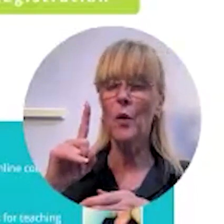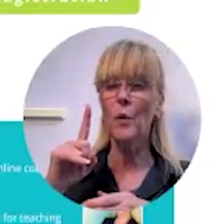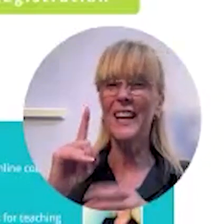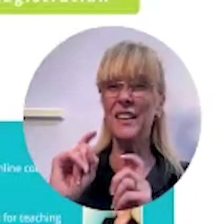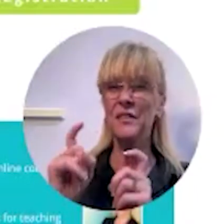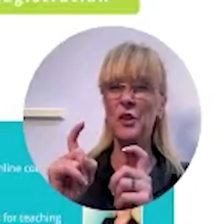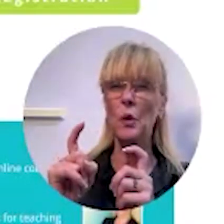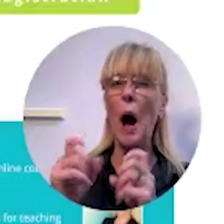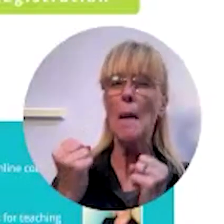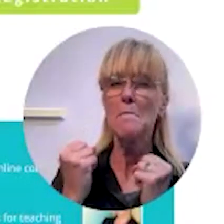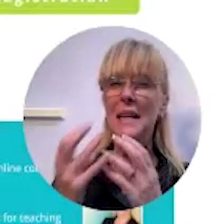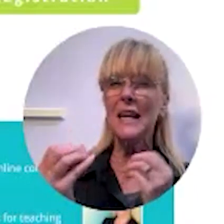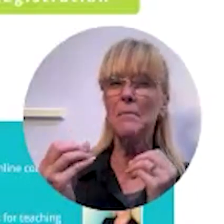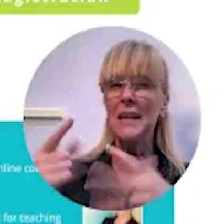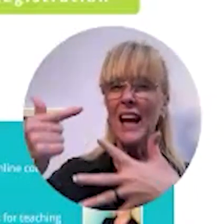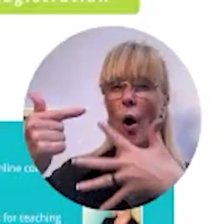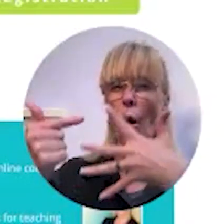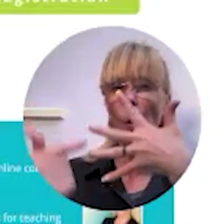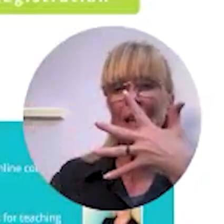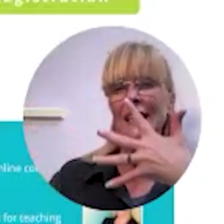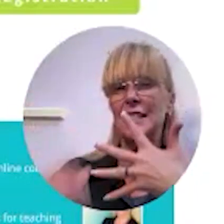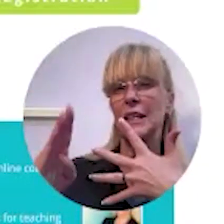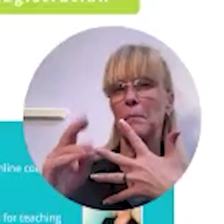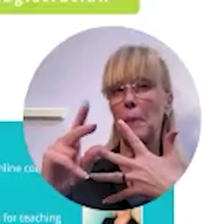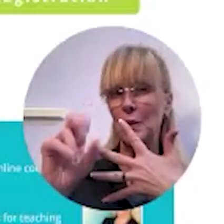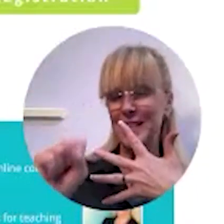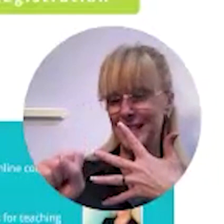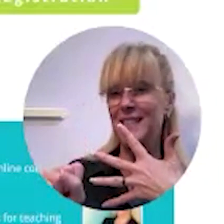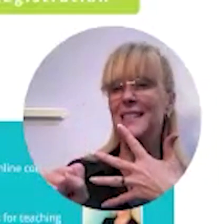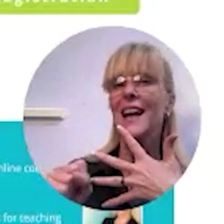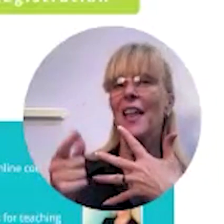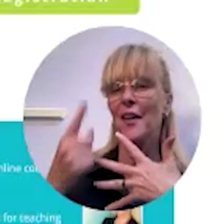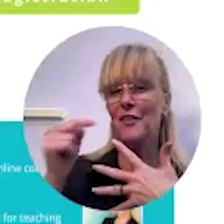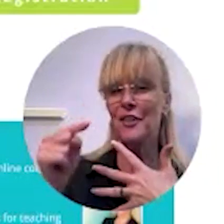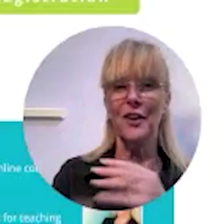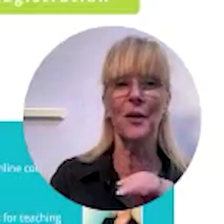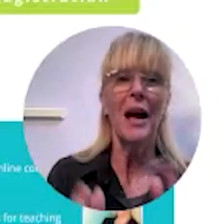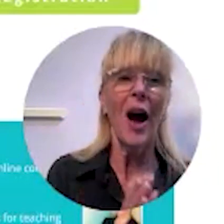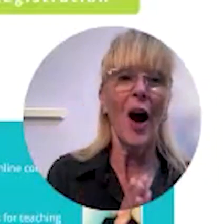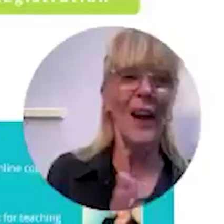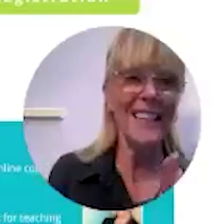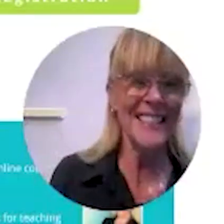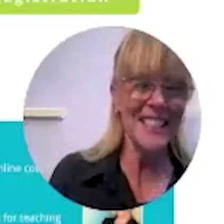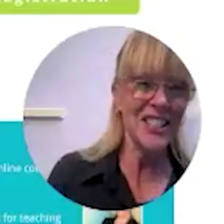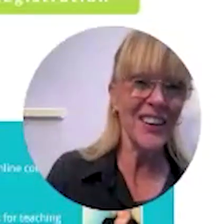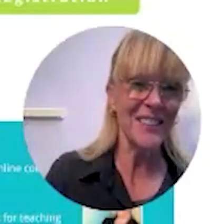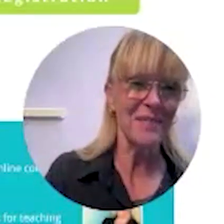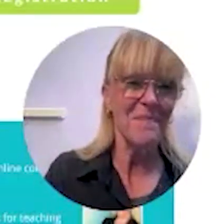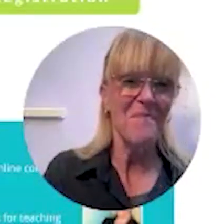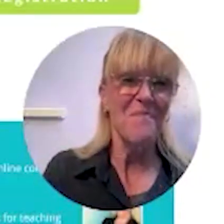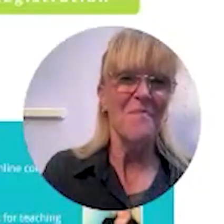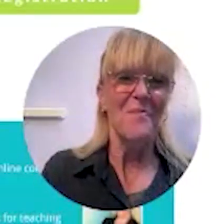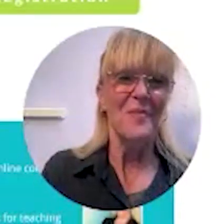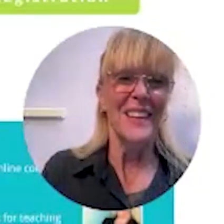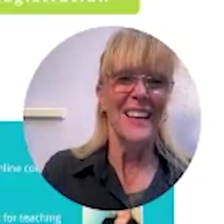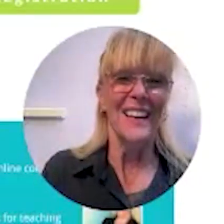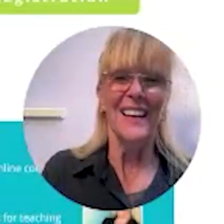area where we give you many many whole list of bonuses there for you okay let's get started